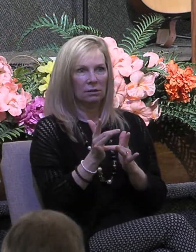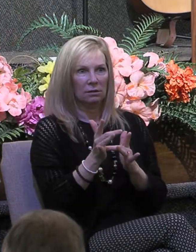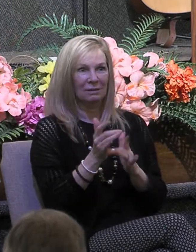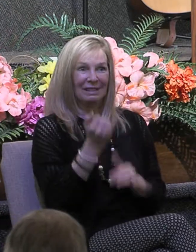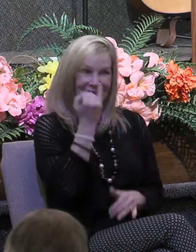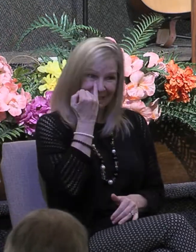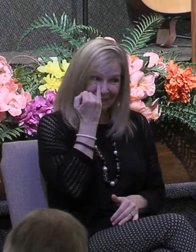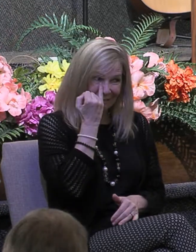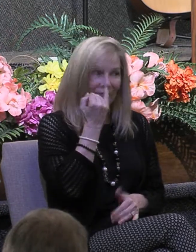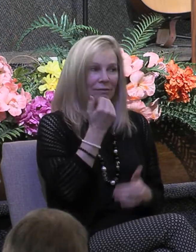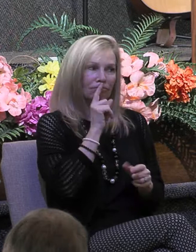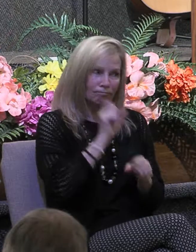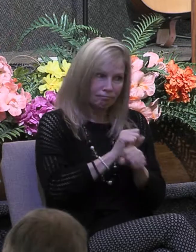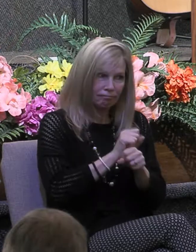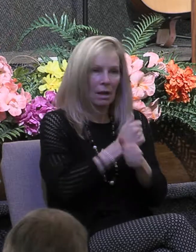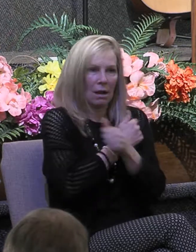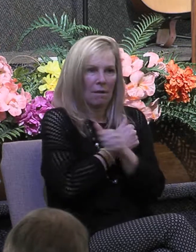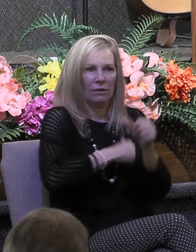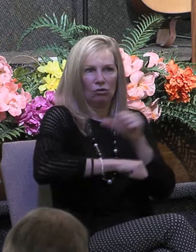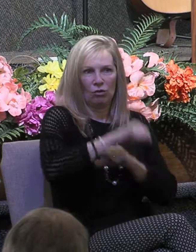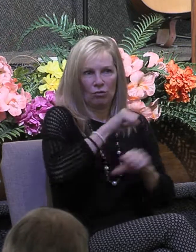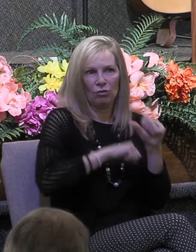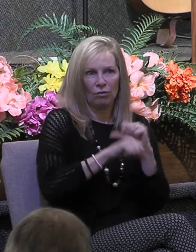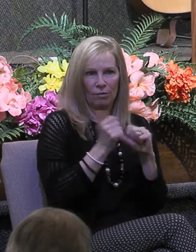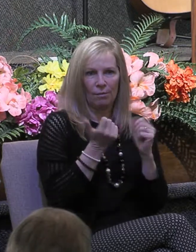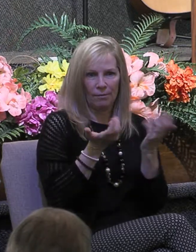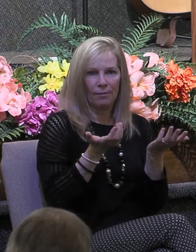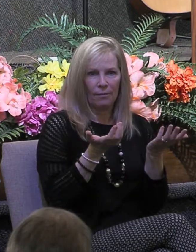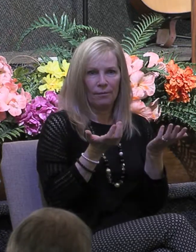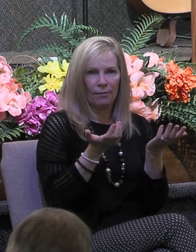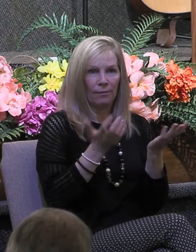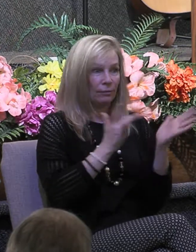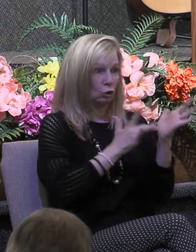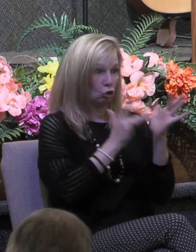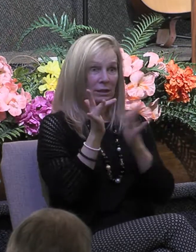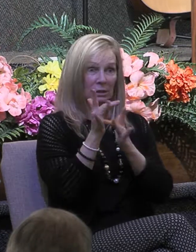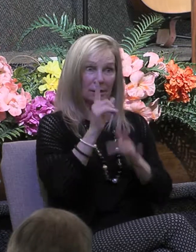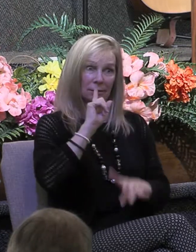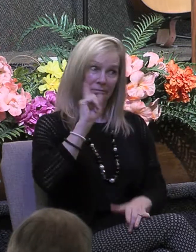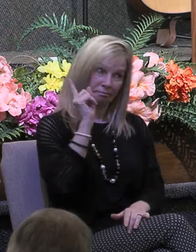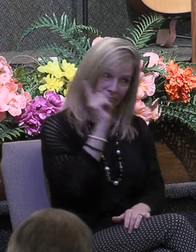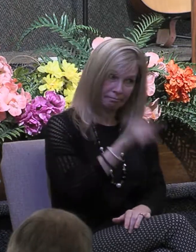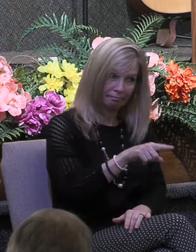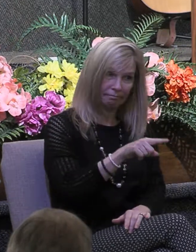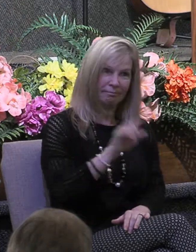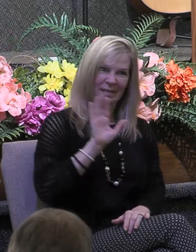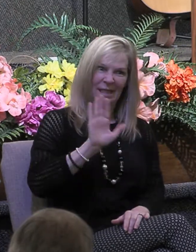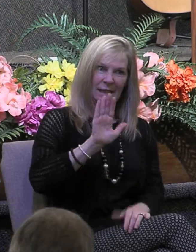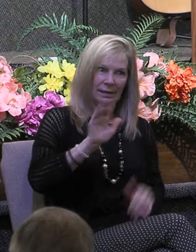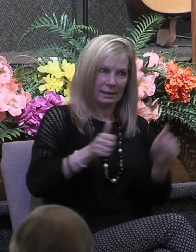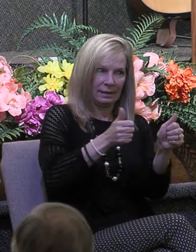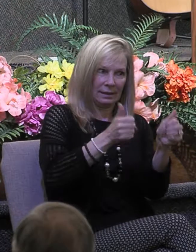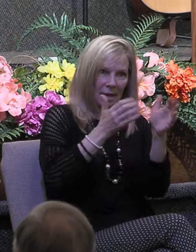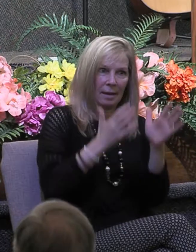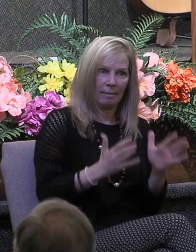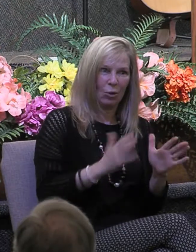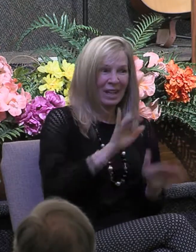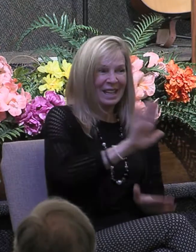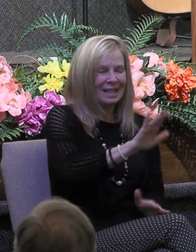love for one another. Now, Jesus gave these words to his disciples in his farewell address,